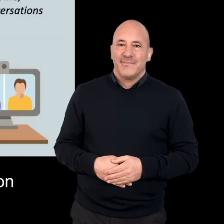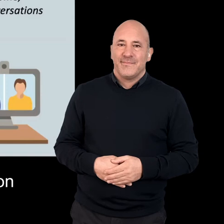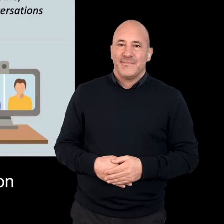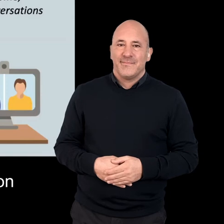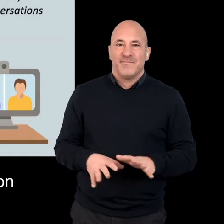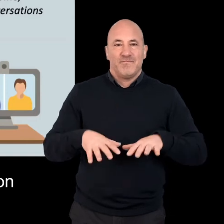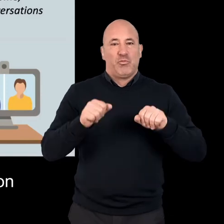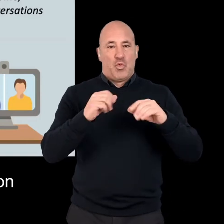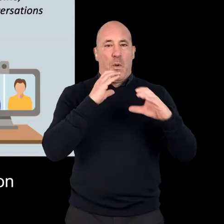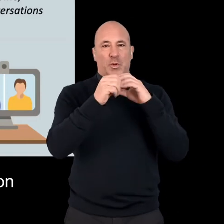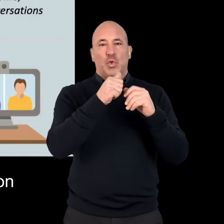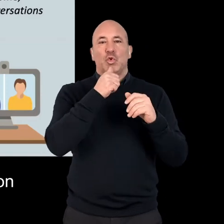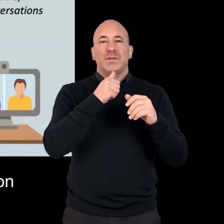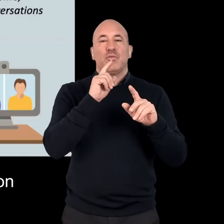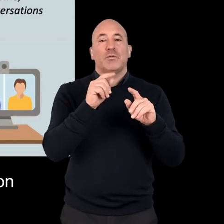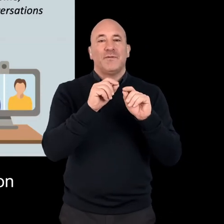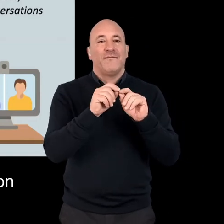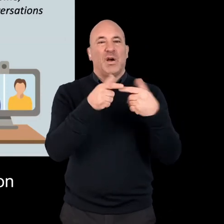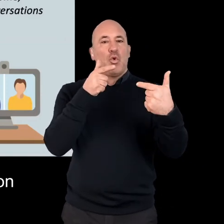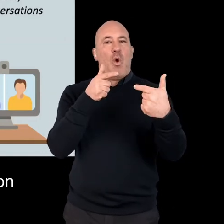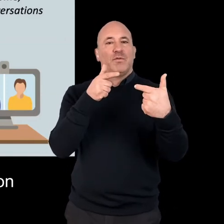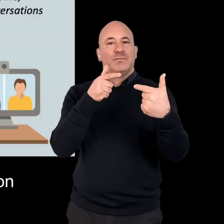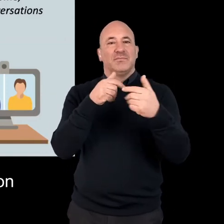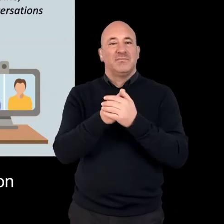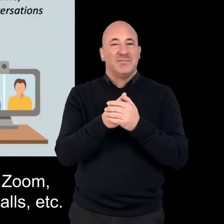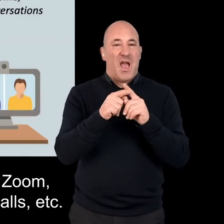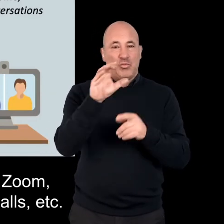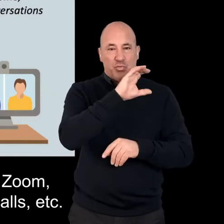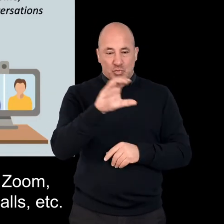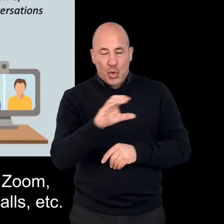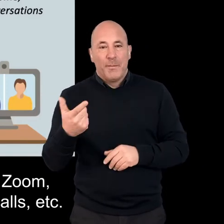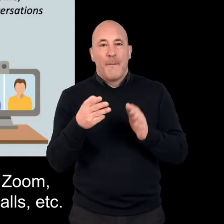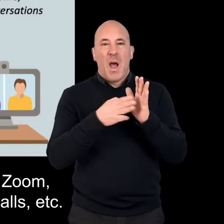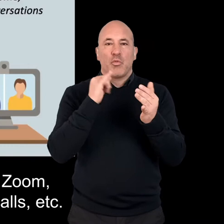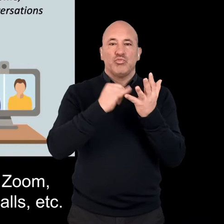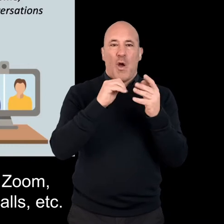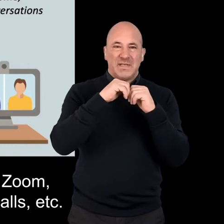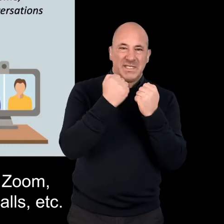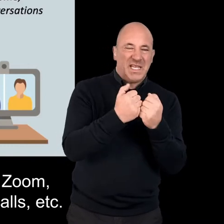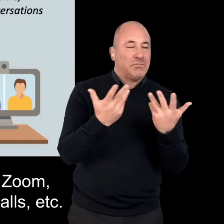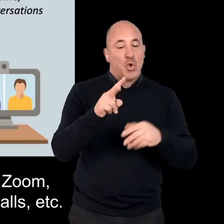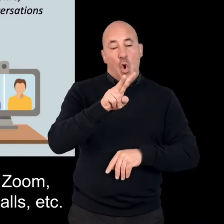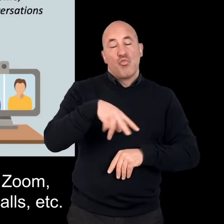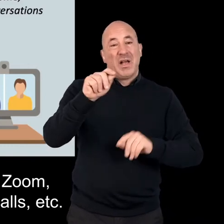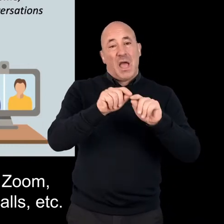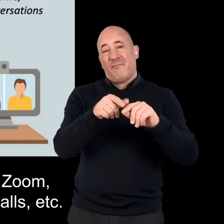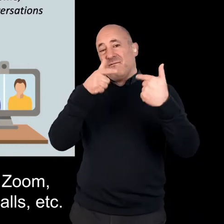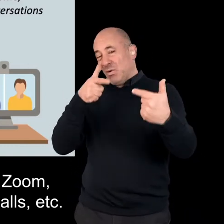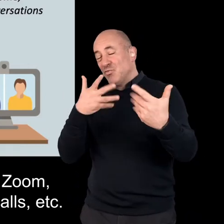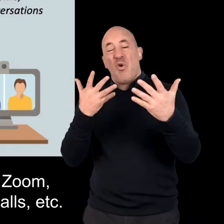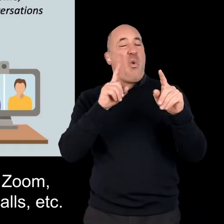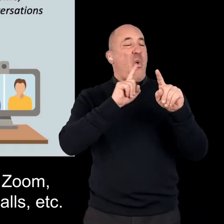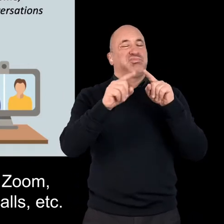So, starting with communication via video conferencing, so that's using technologies such as Zoom,